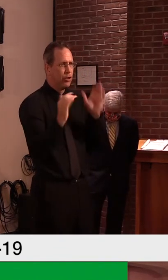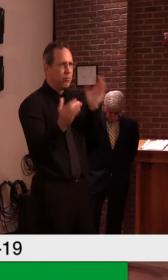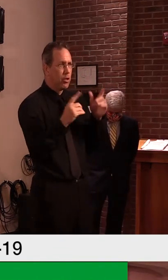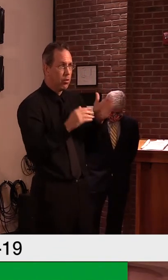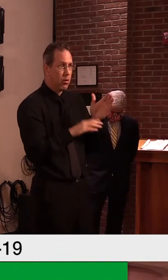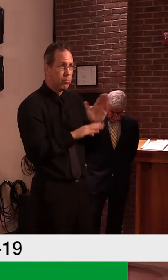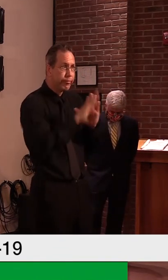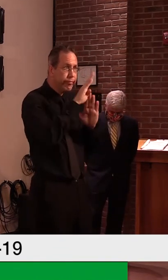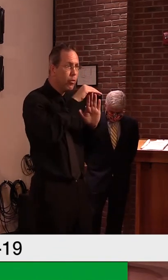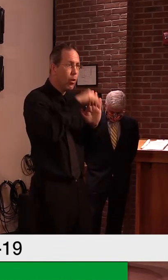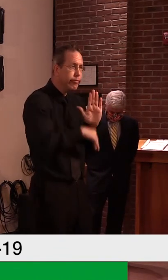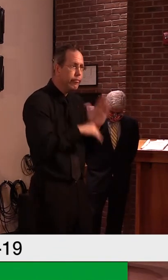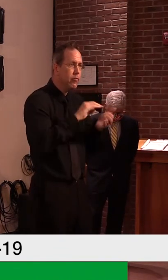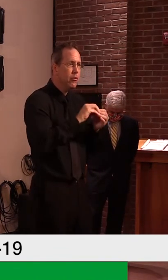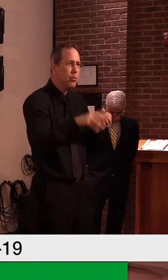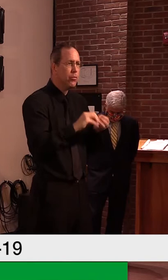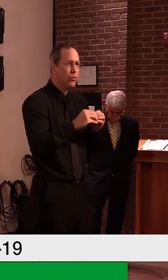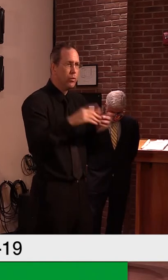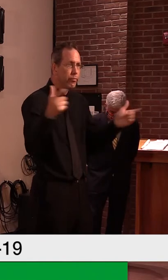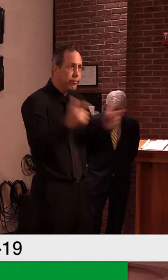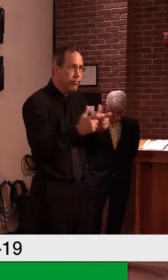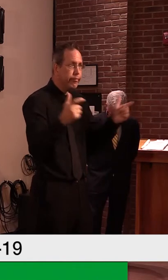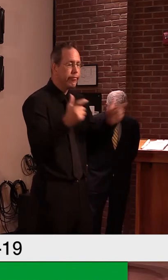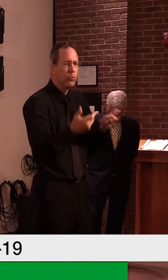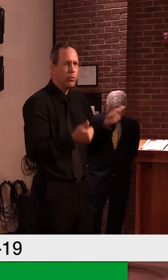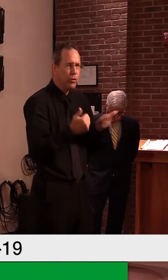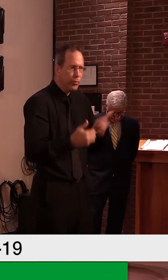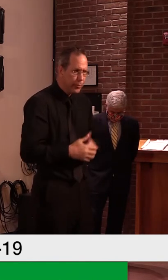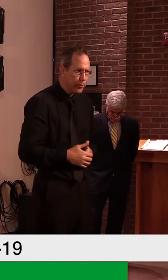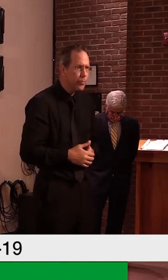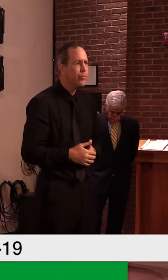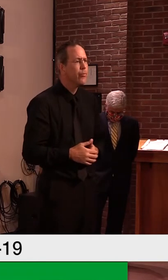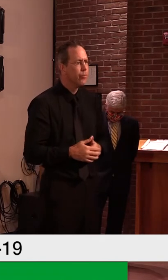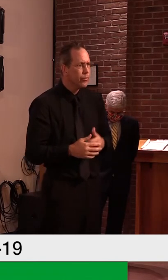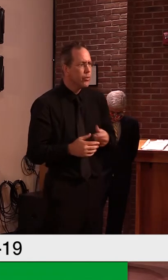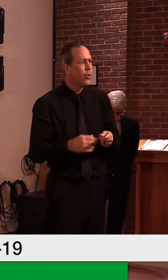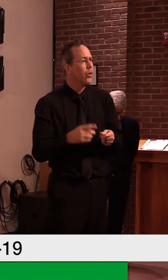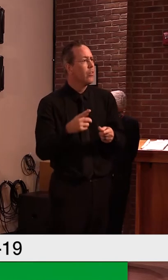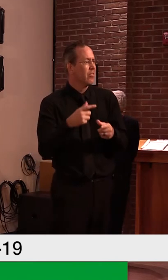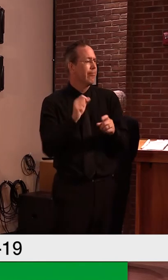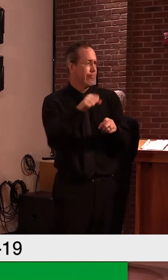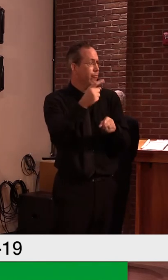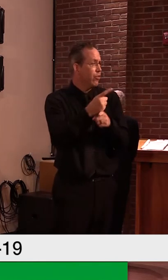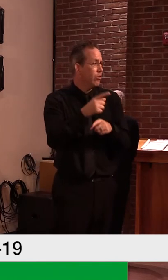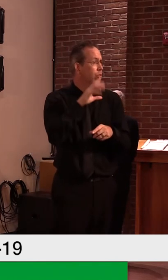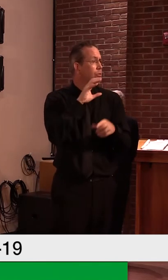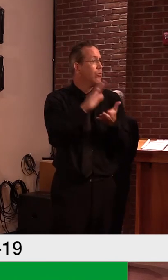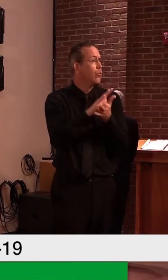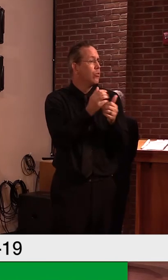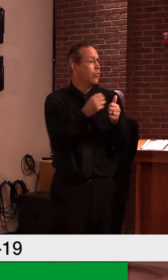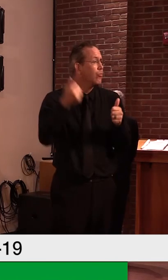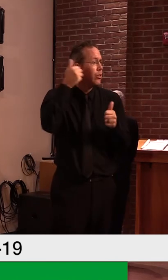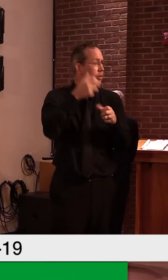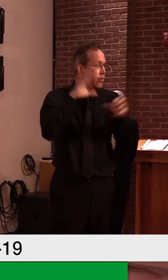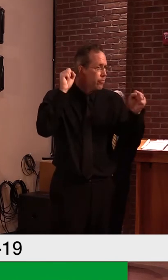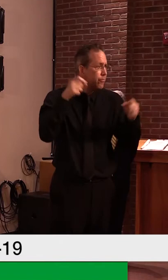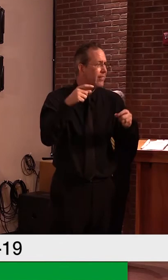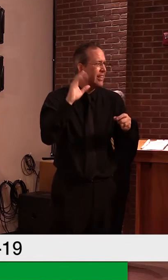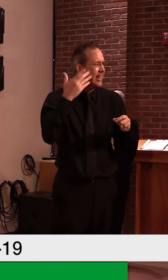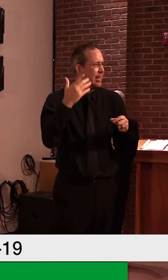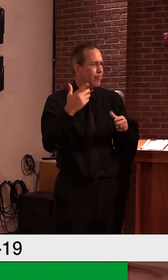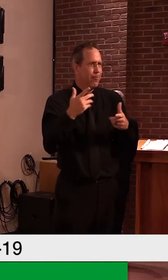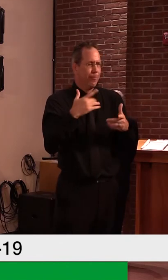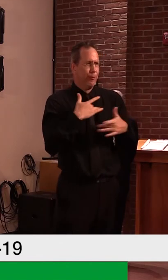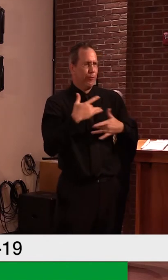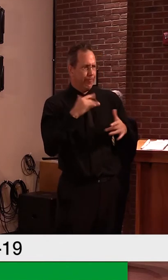superintendents we're raising is that our methodology for doing that, um, might not be easily implemented in context of COVID-19. So it